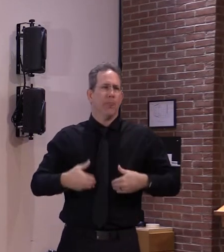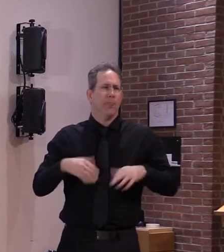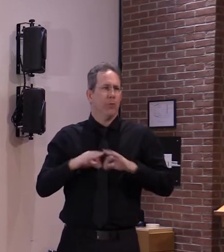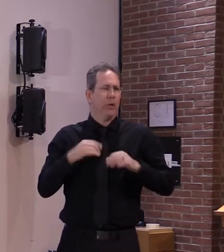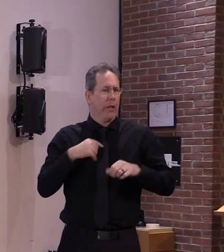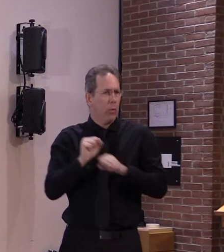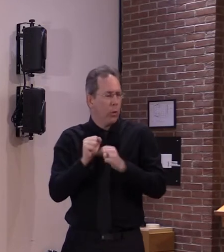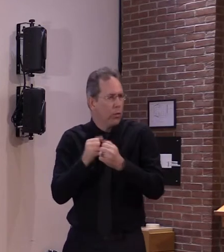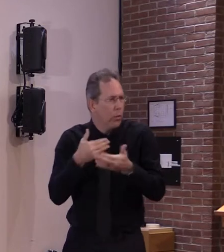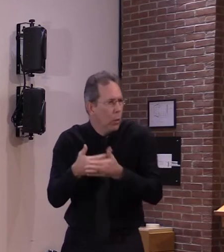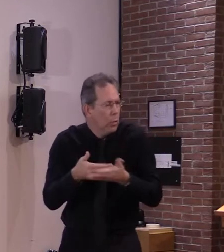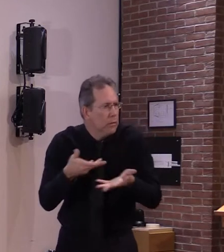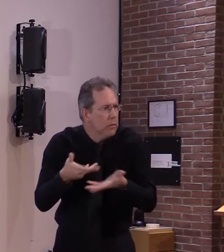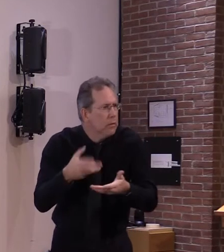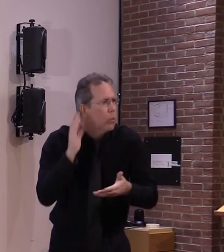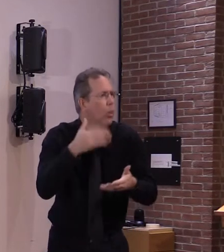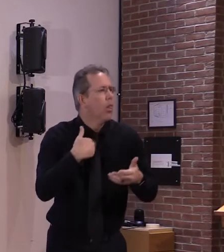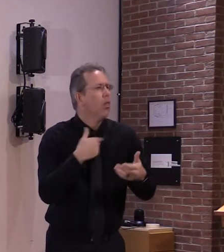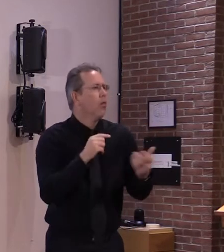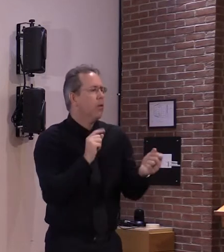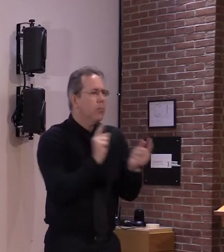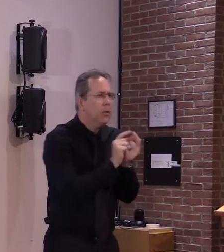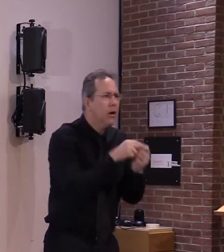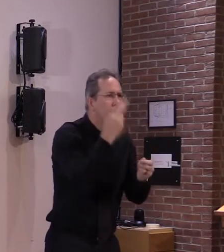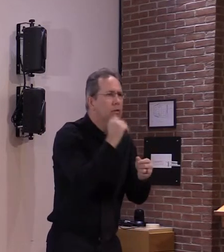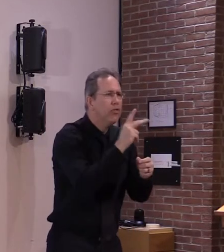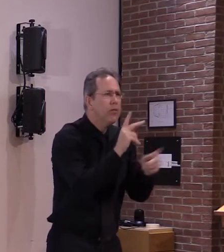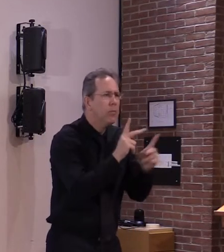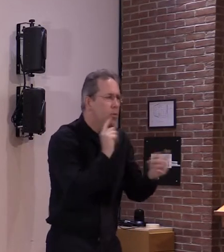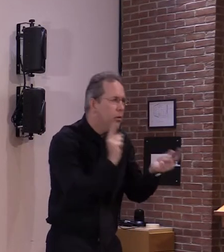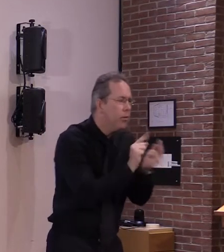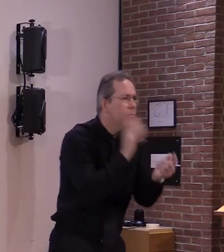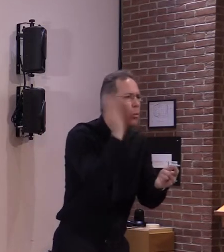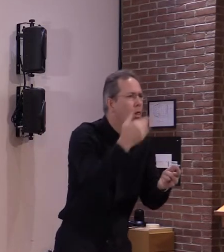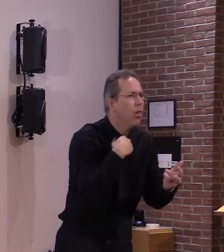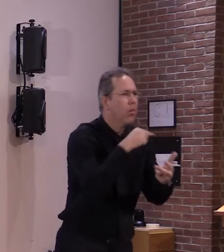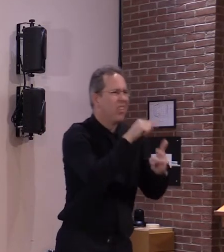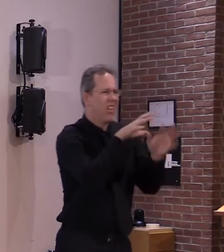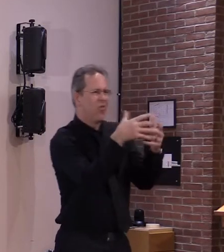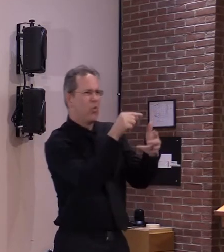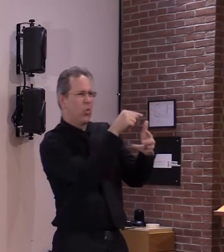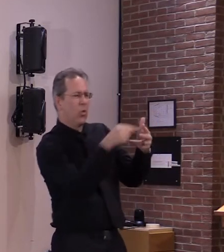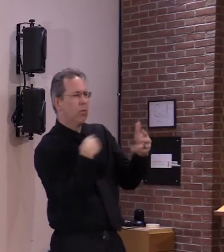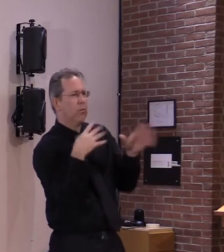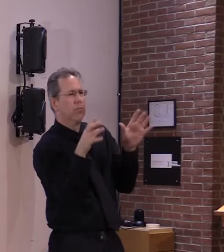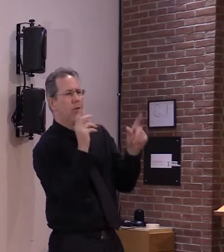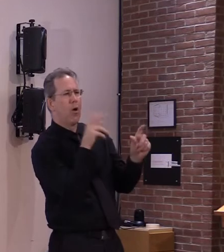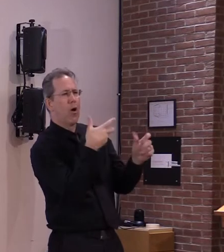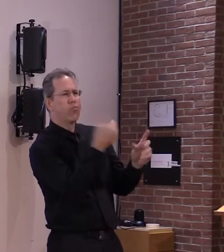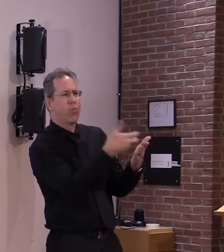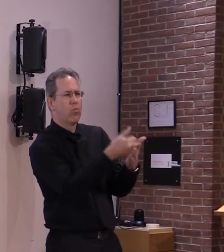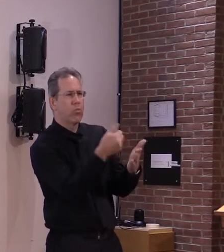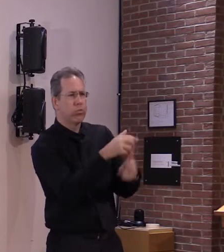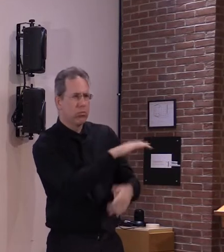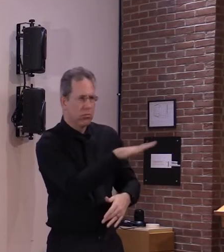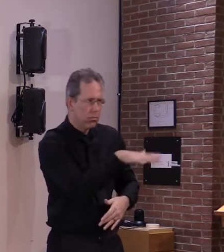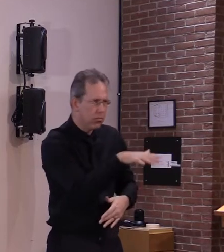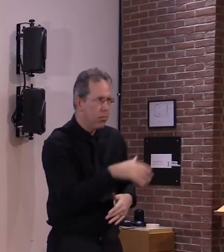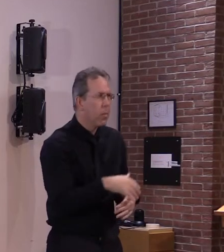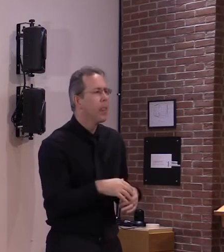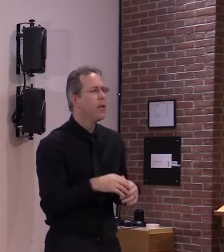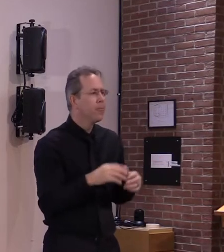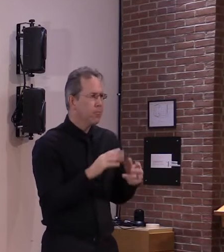offices in our districts especially for those who are less insured so the